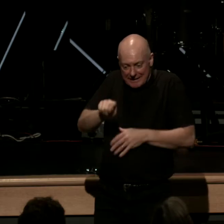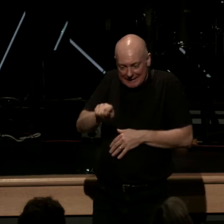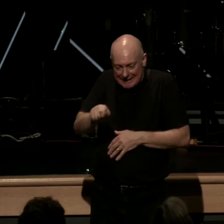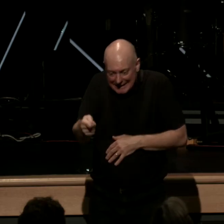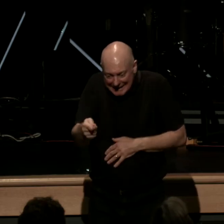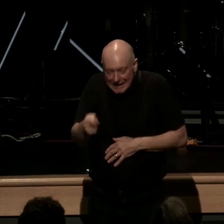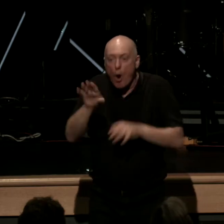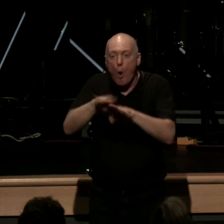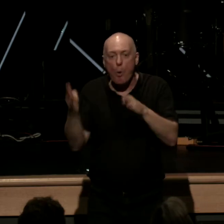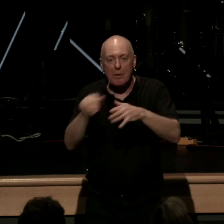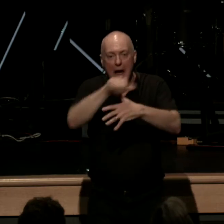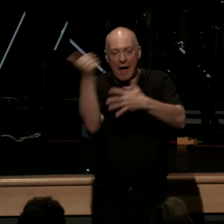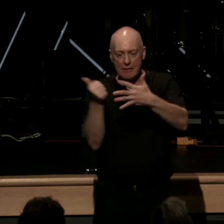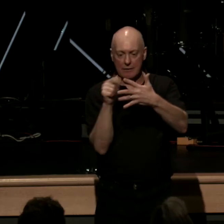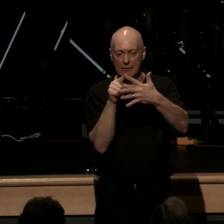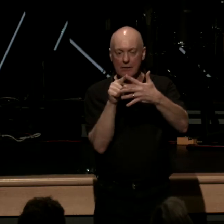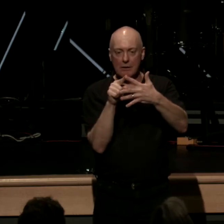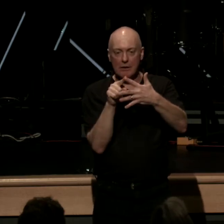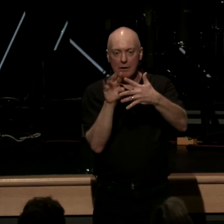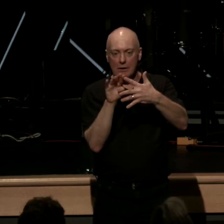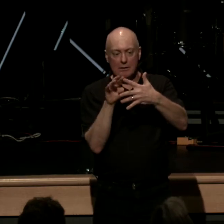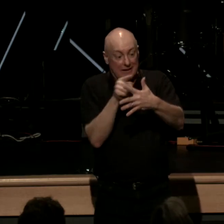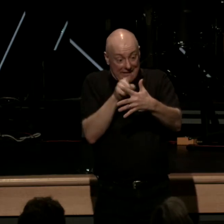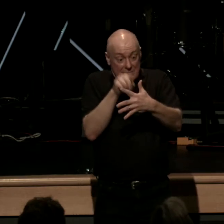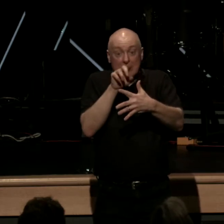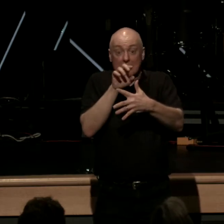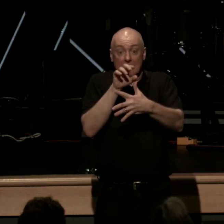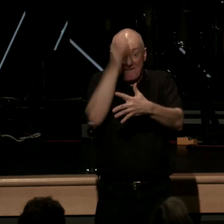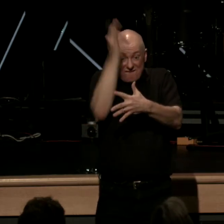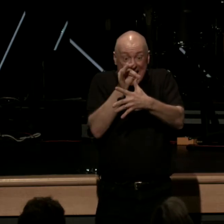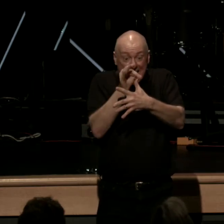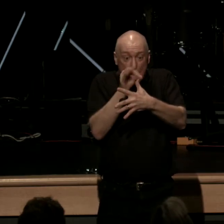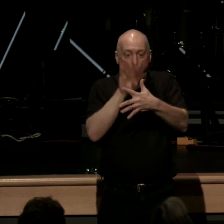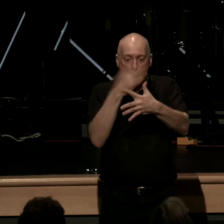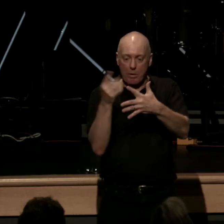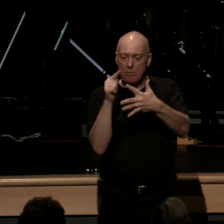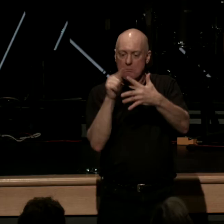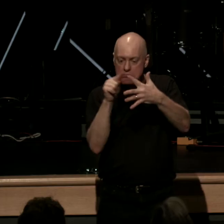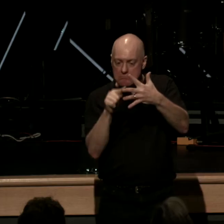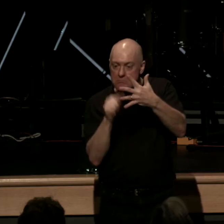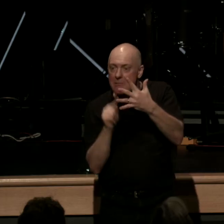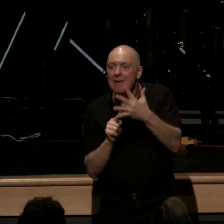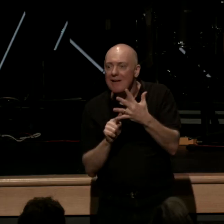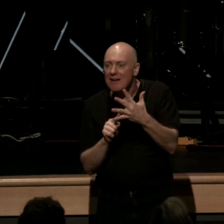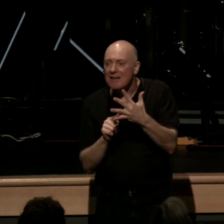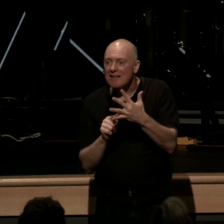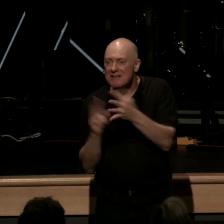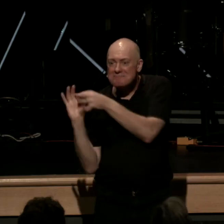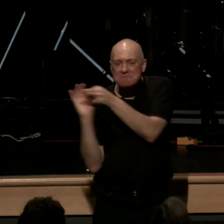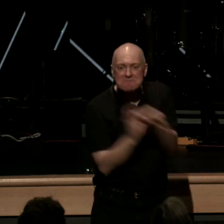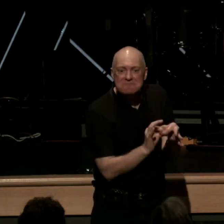solas because without faith you cannot see especially in terms of Christo and gratia of course